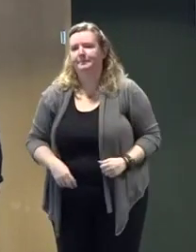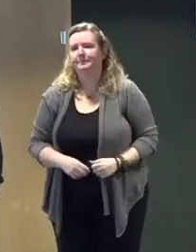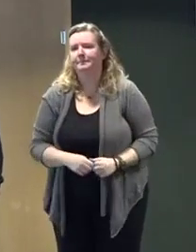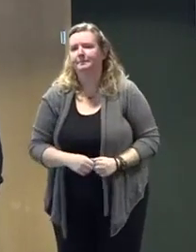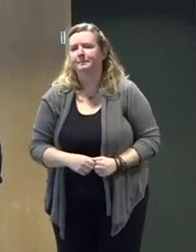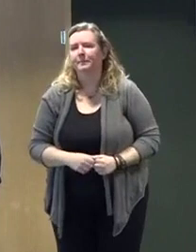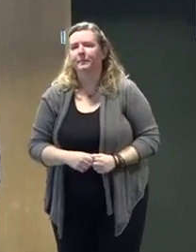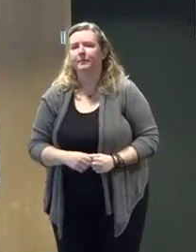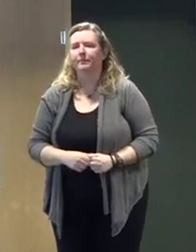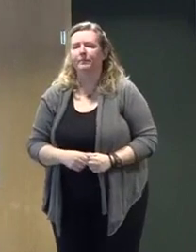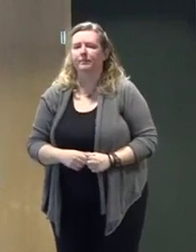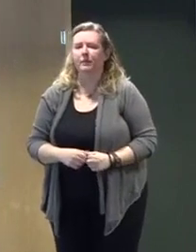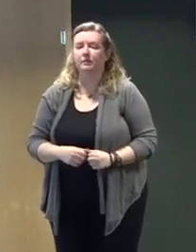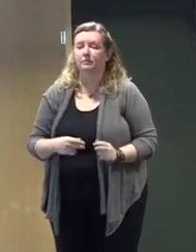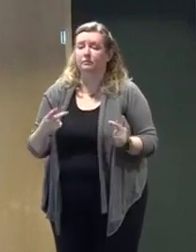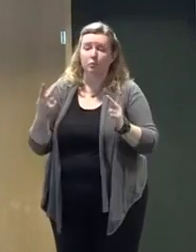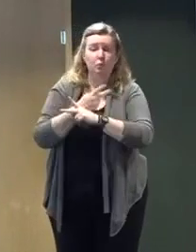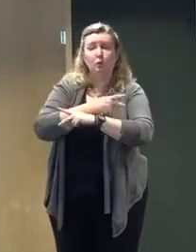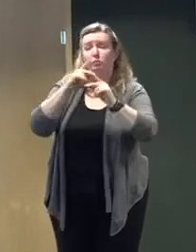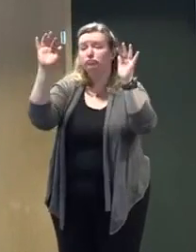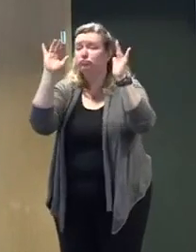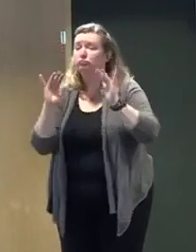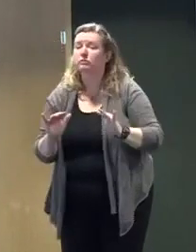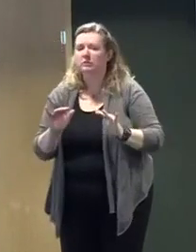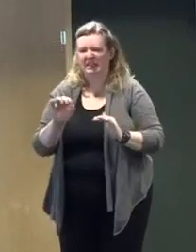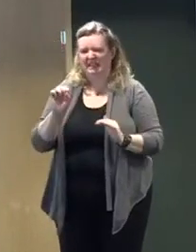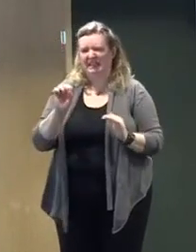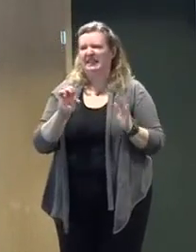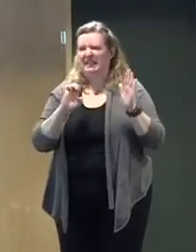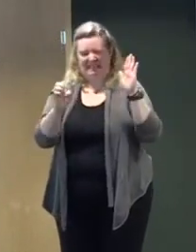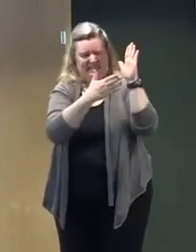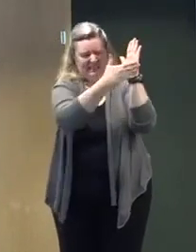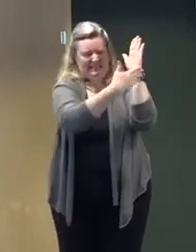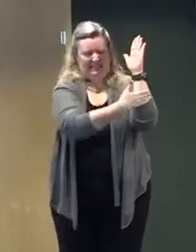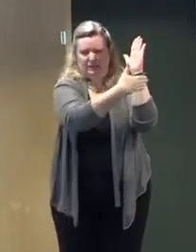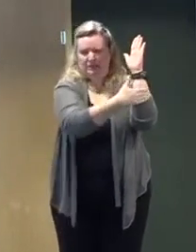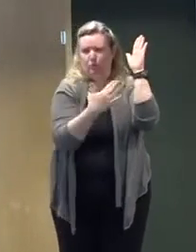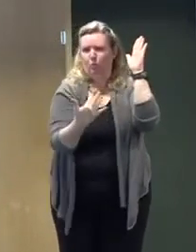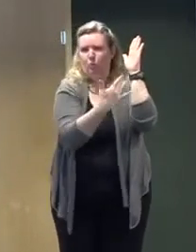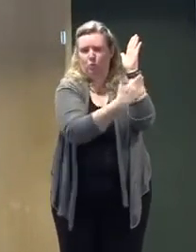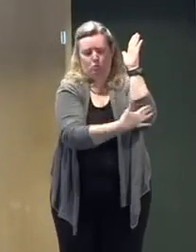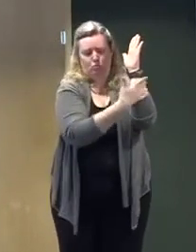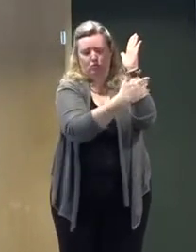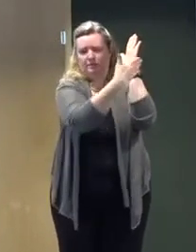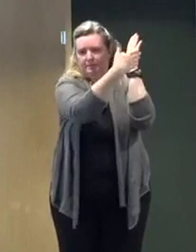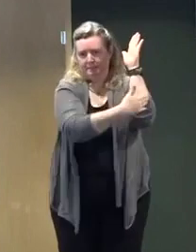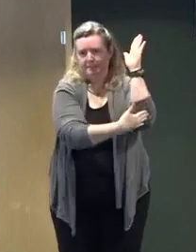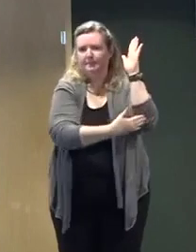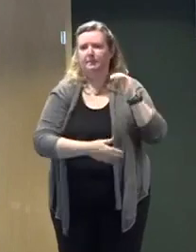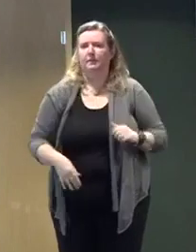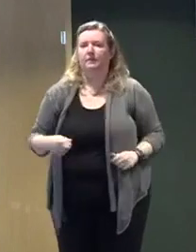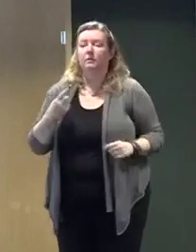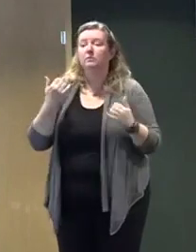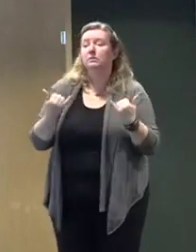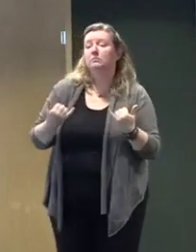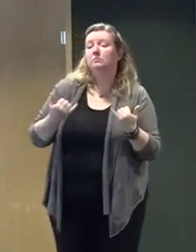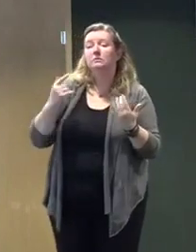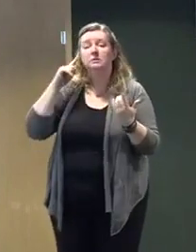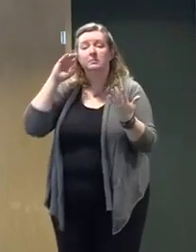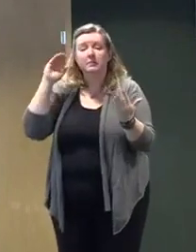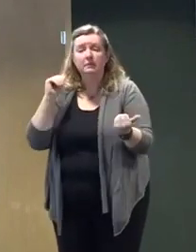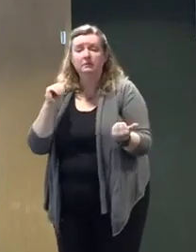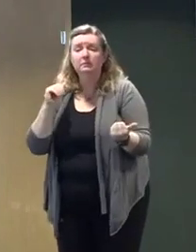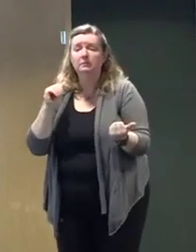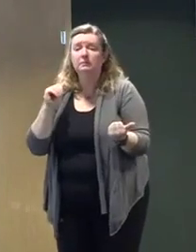eastern half of our state. As you move east from the turnpike, snow totals are anticipated to increase from